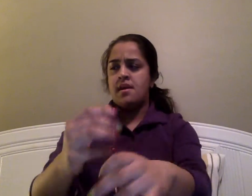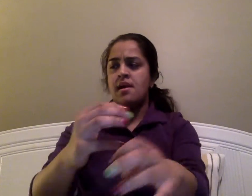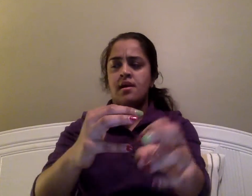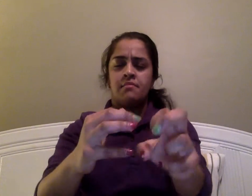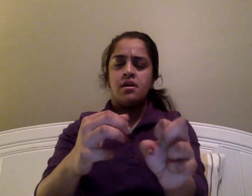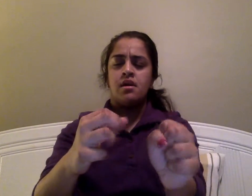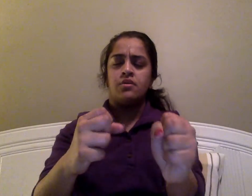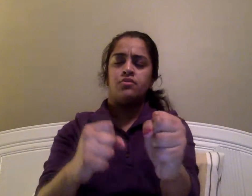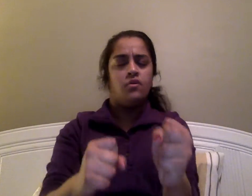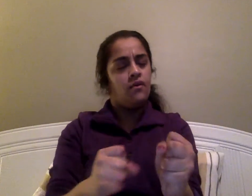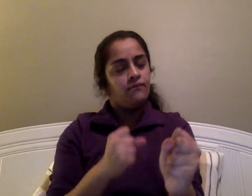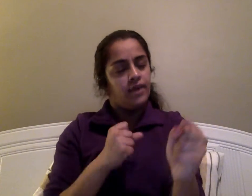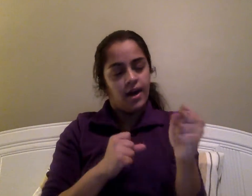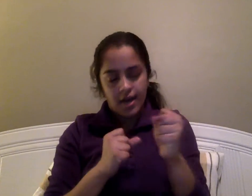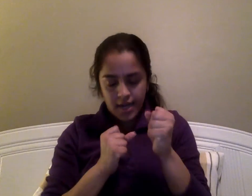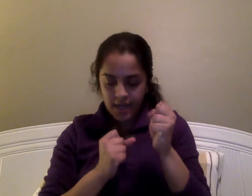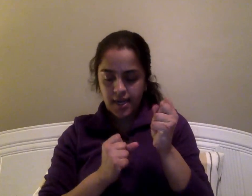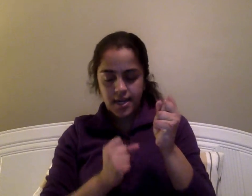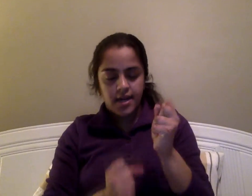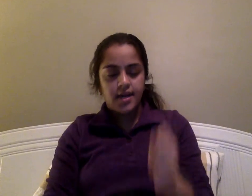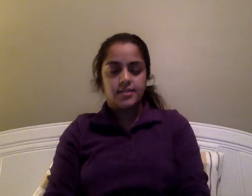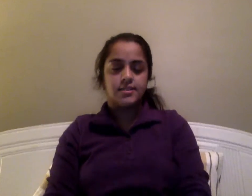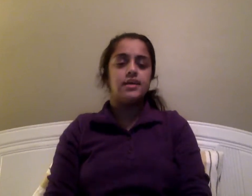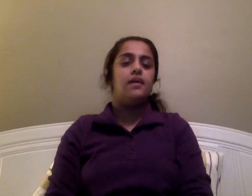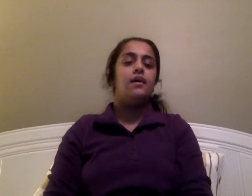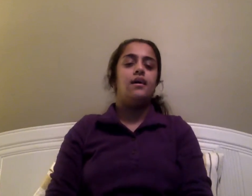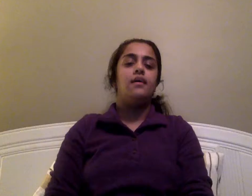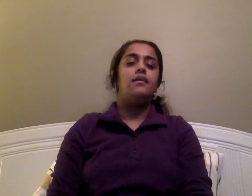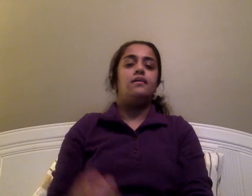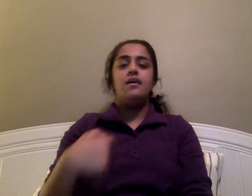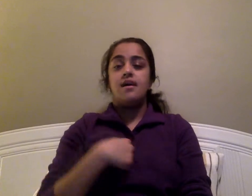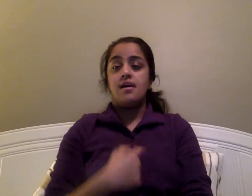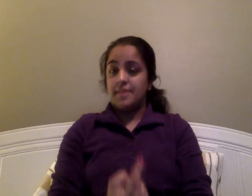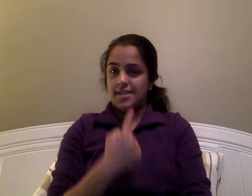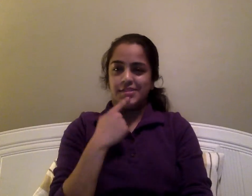by too fast, I miss you,